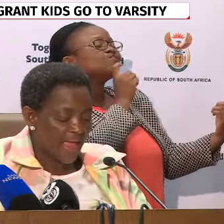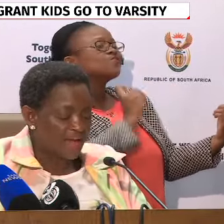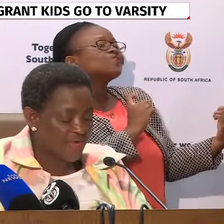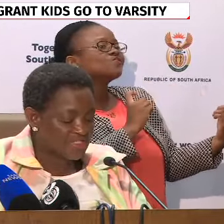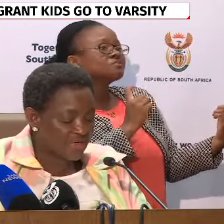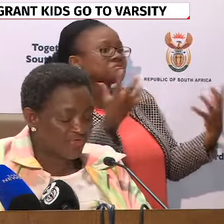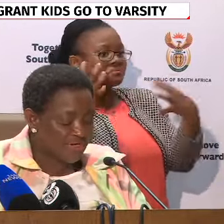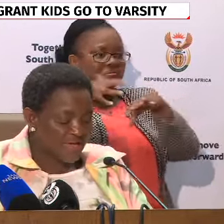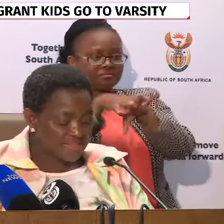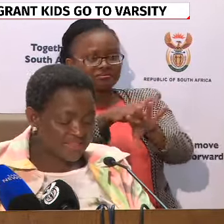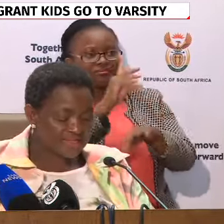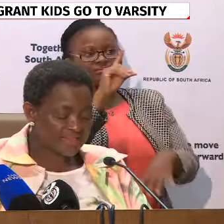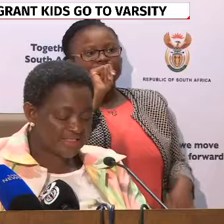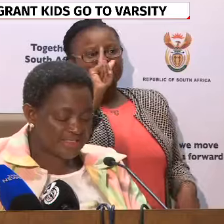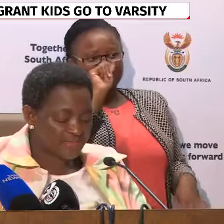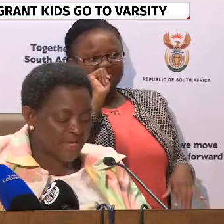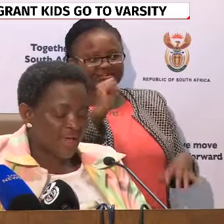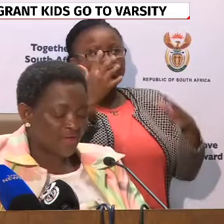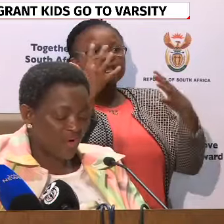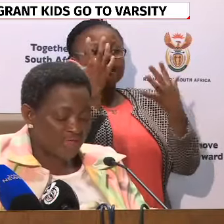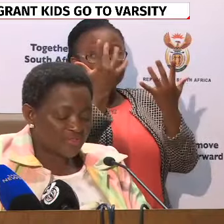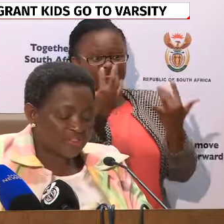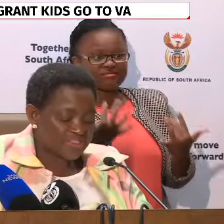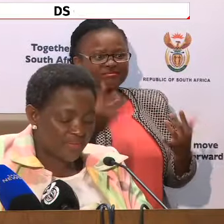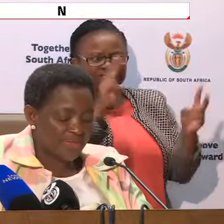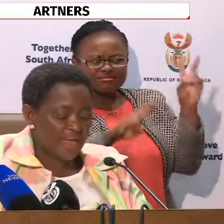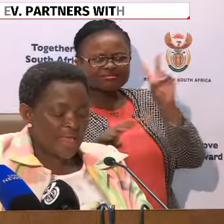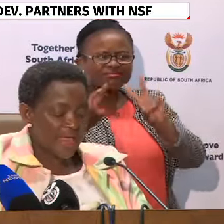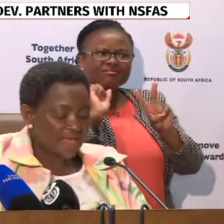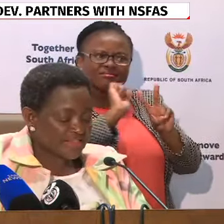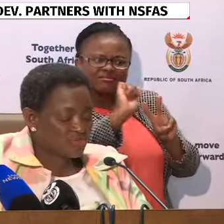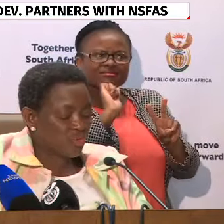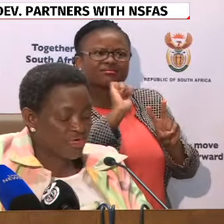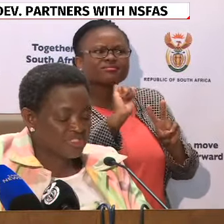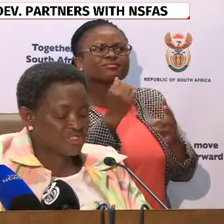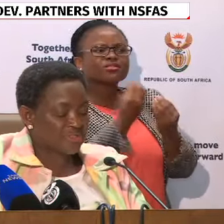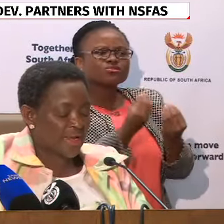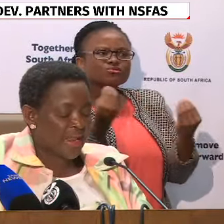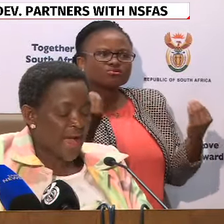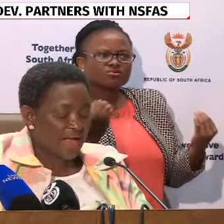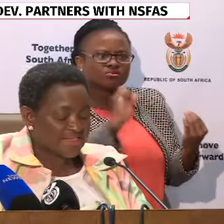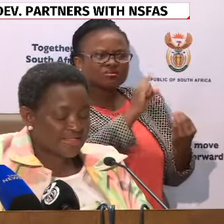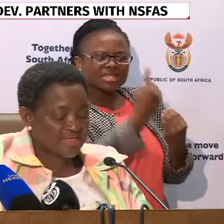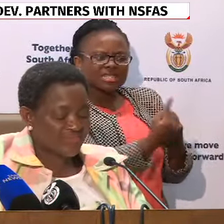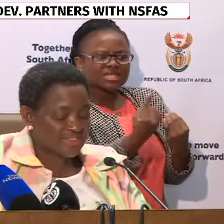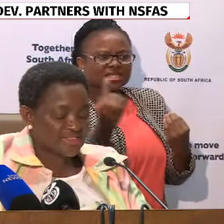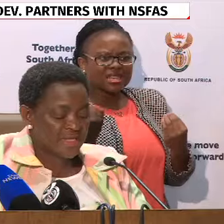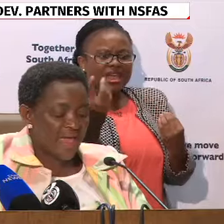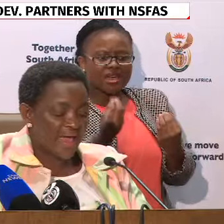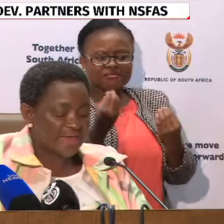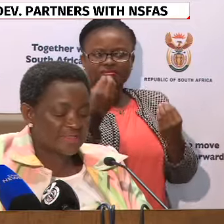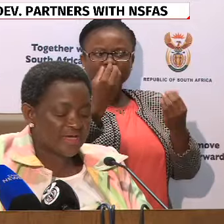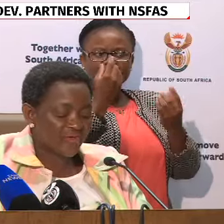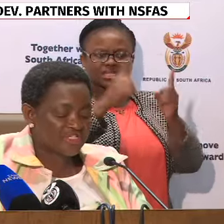and matching various data systems in order to determine the extent to which children access services